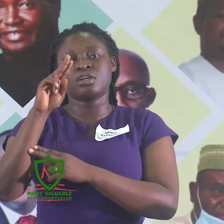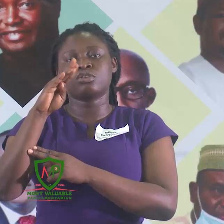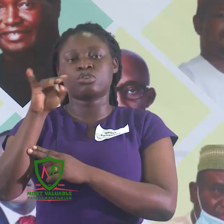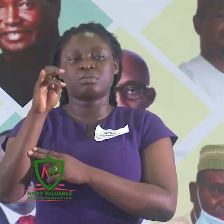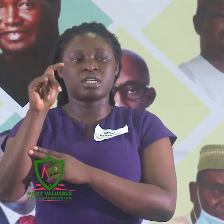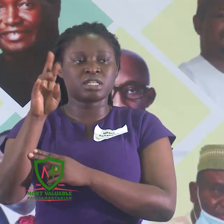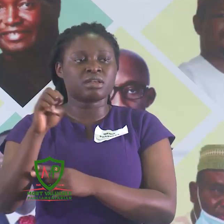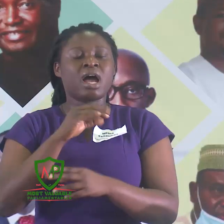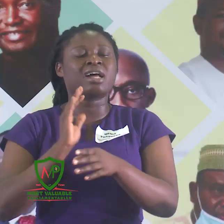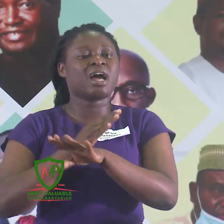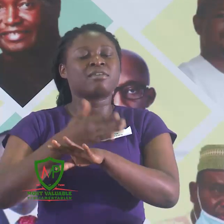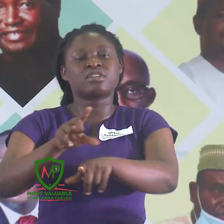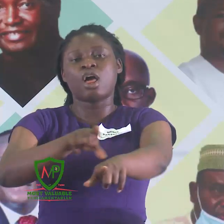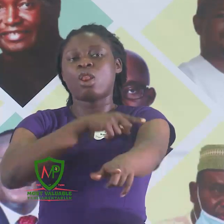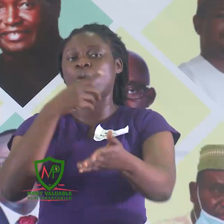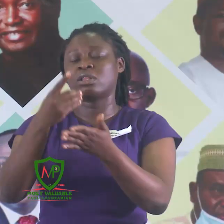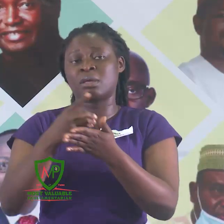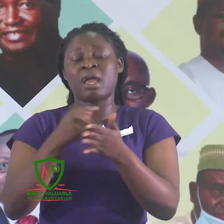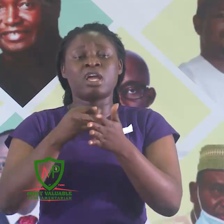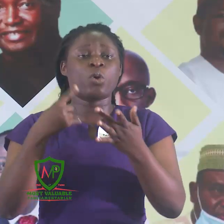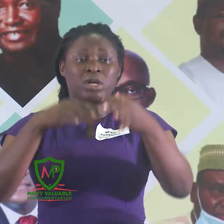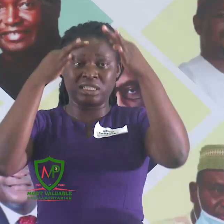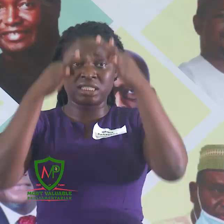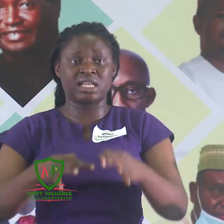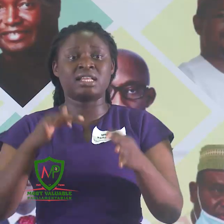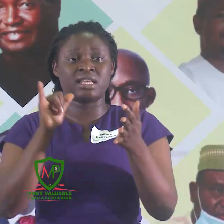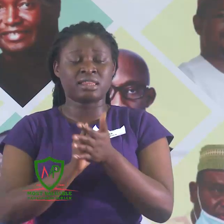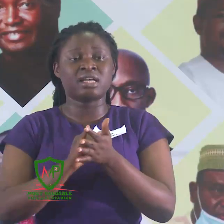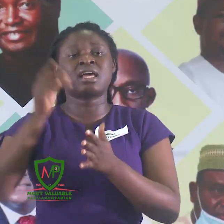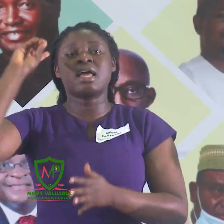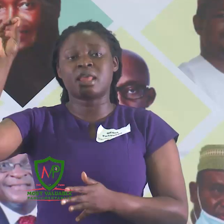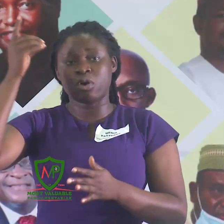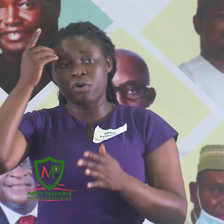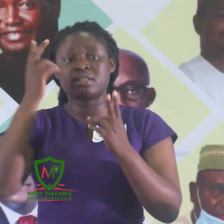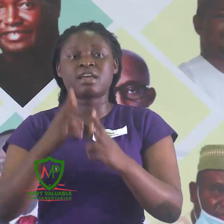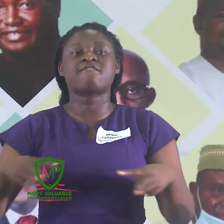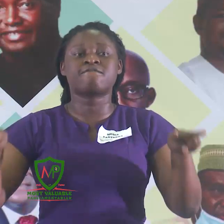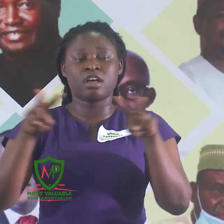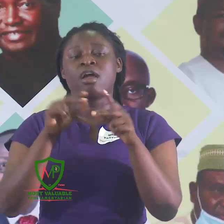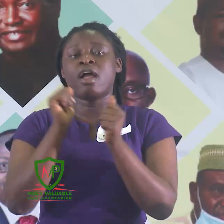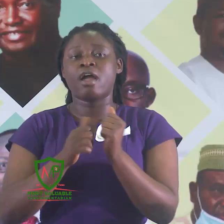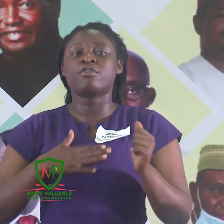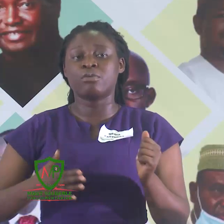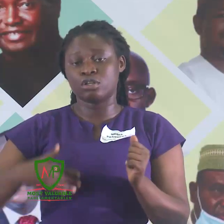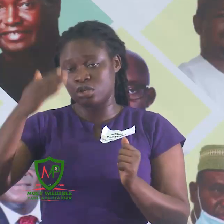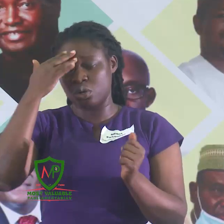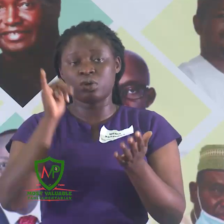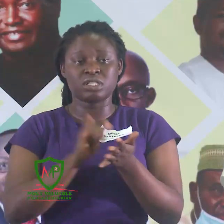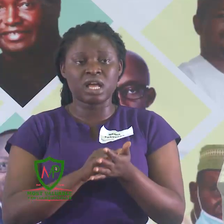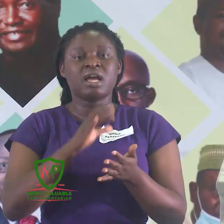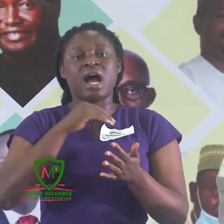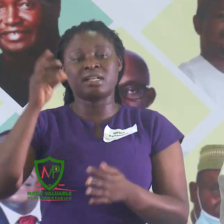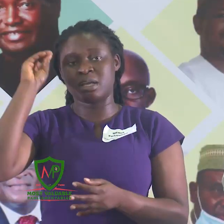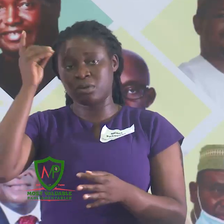debates, it was decided that democratic value, everybody knows democratic value and